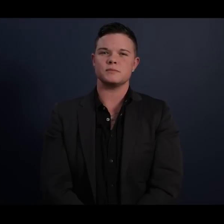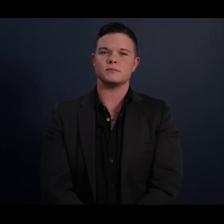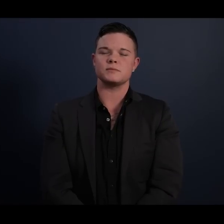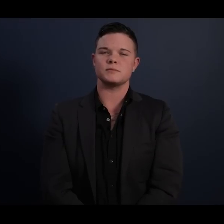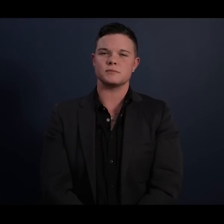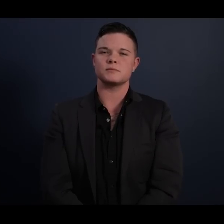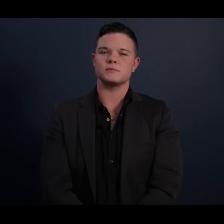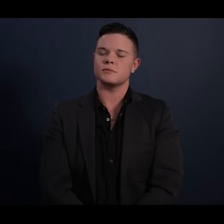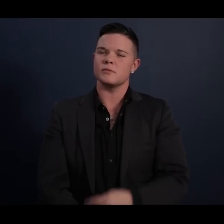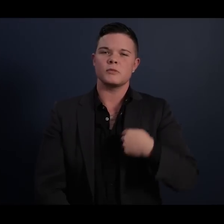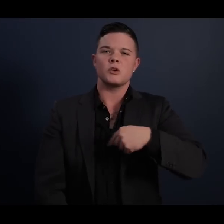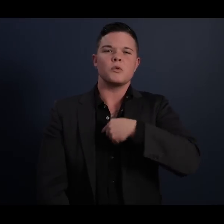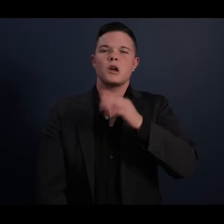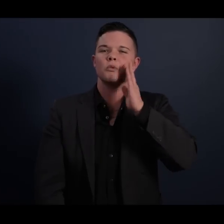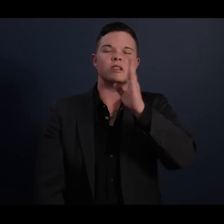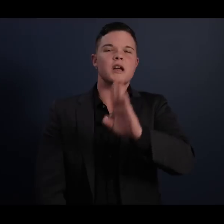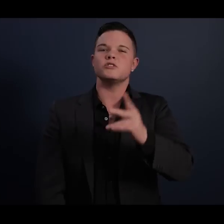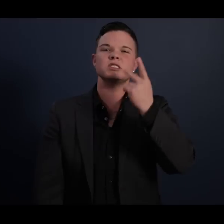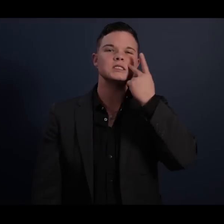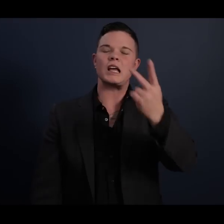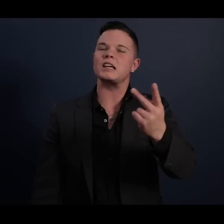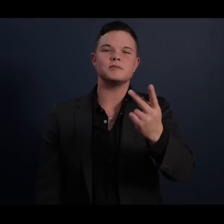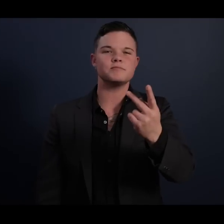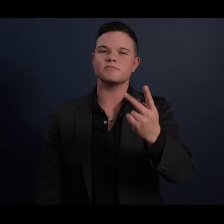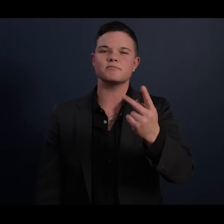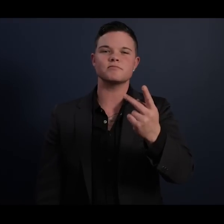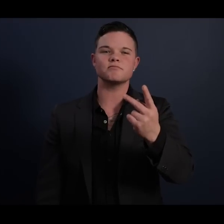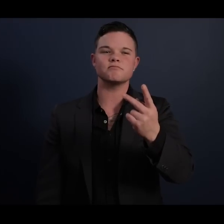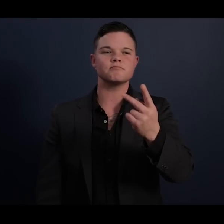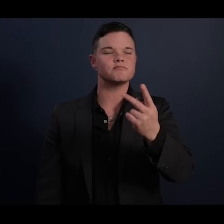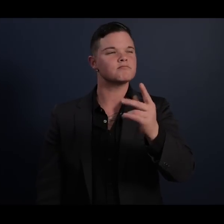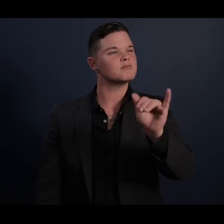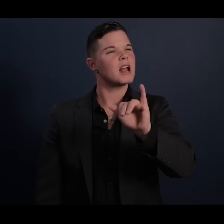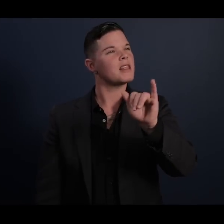We will never see the likes of Nelson Mandela again.